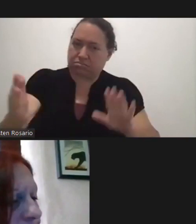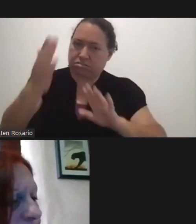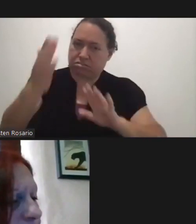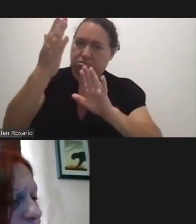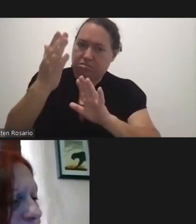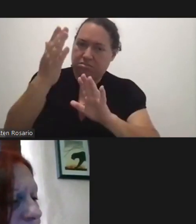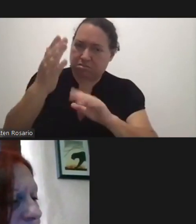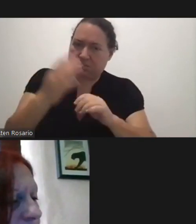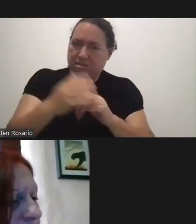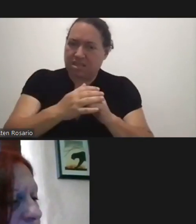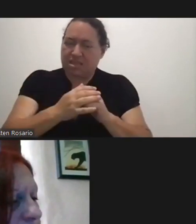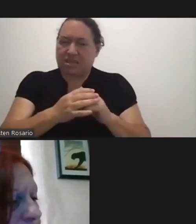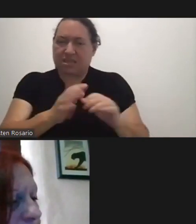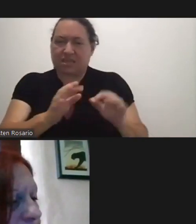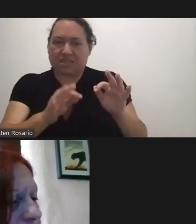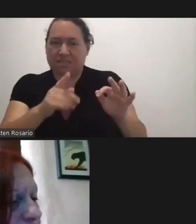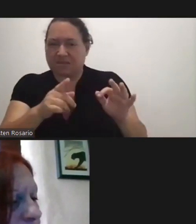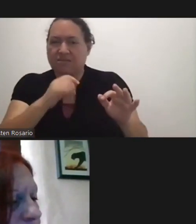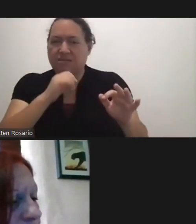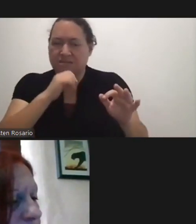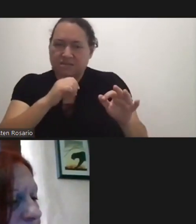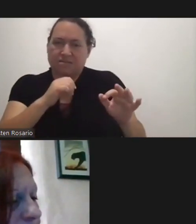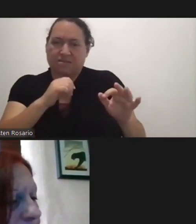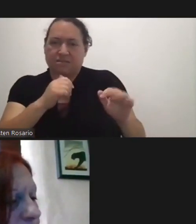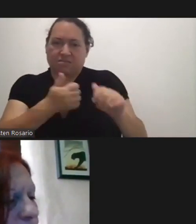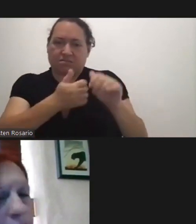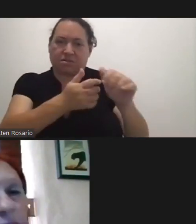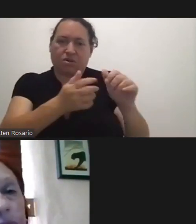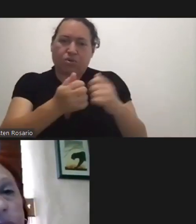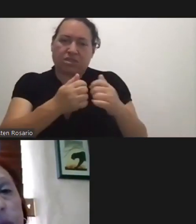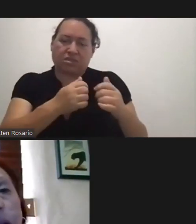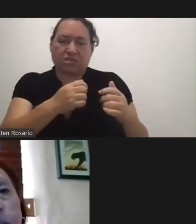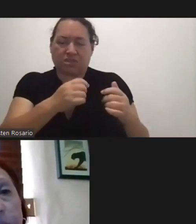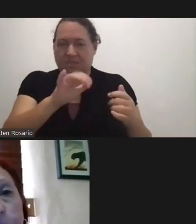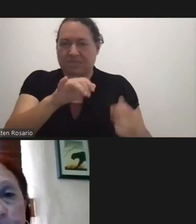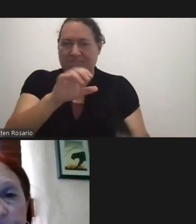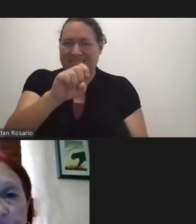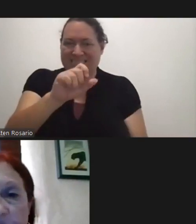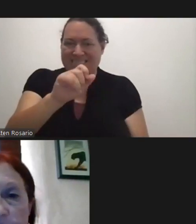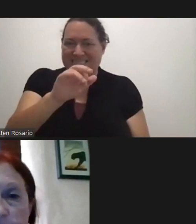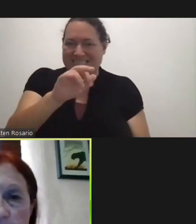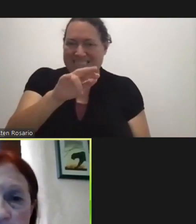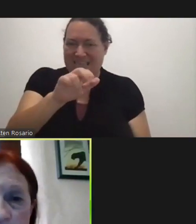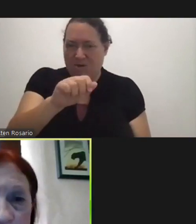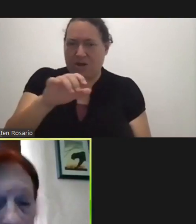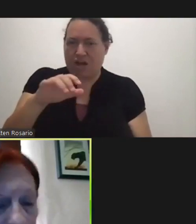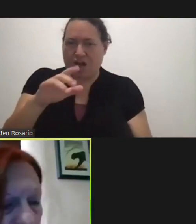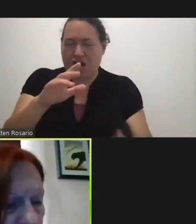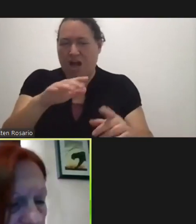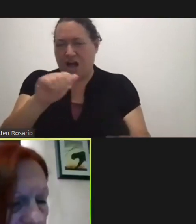Of Course If You Are Non Compliant With The SARA Alert Program Okay Thank You